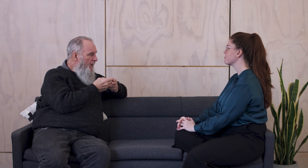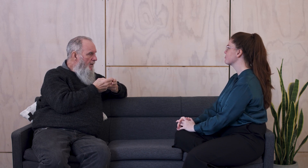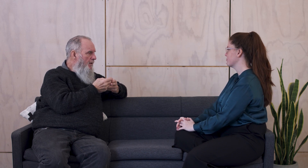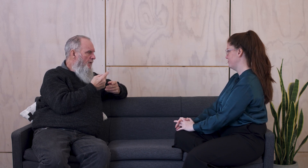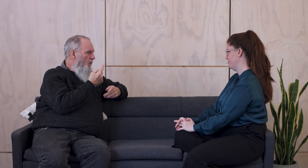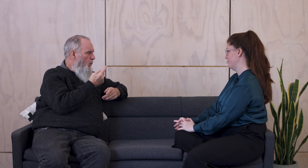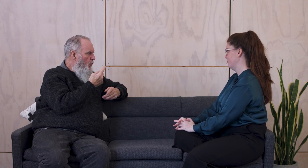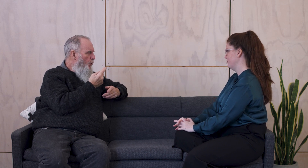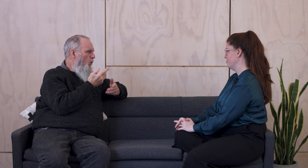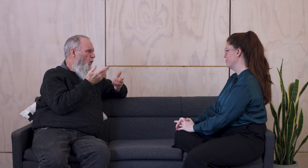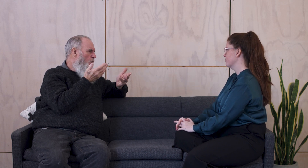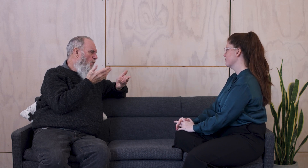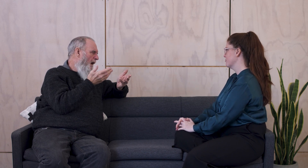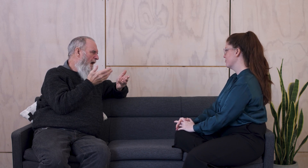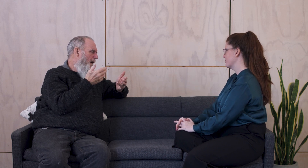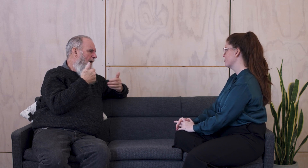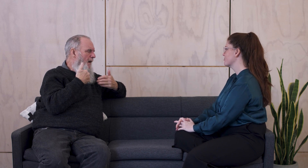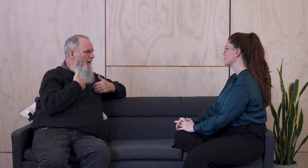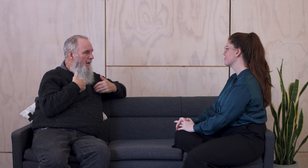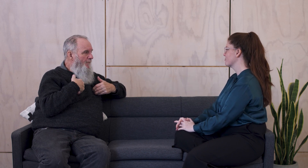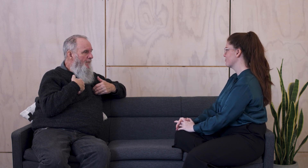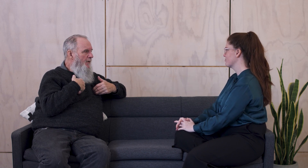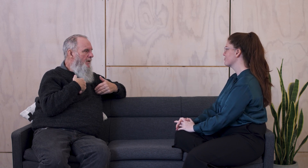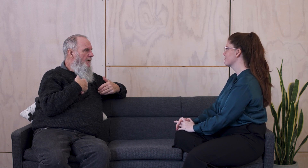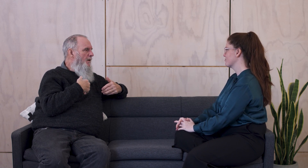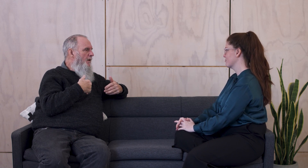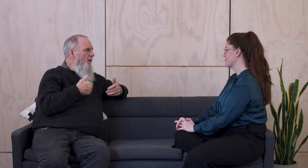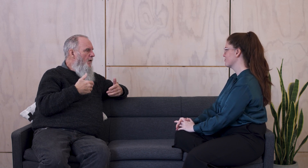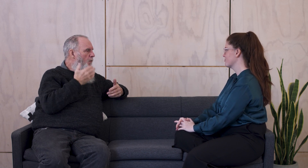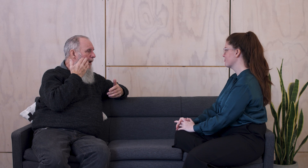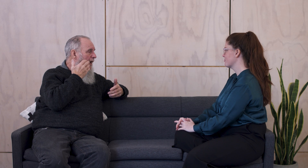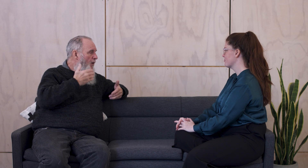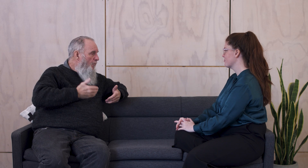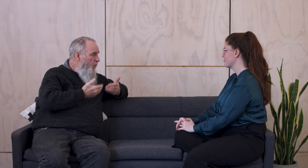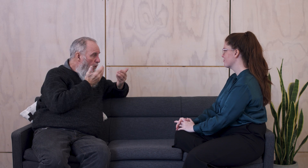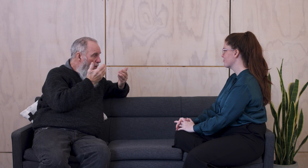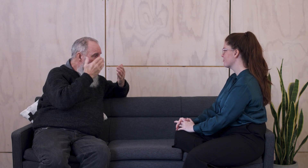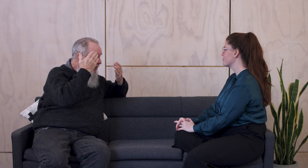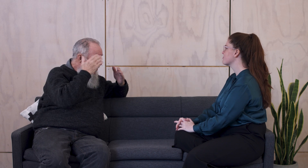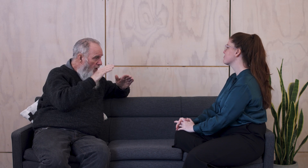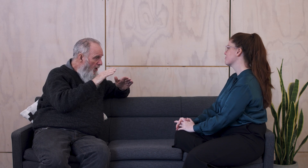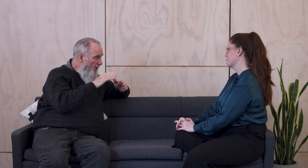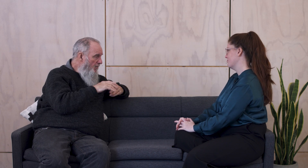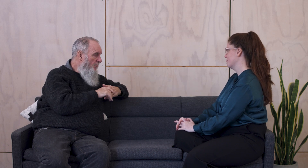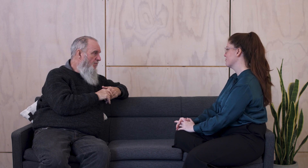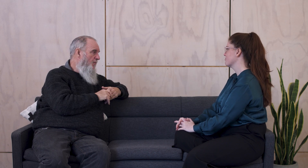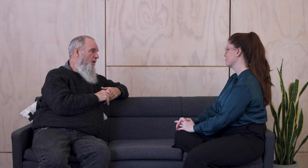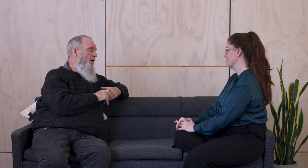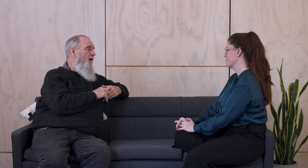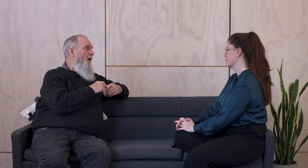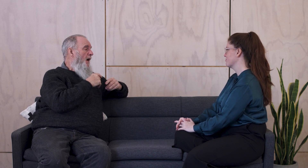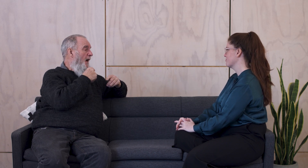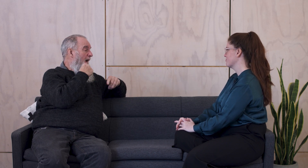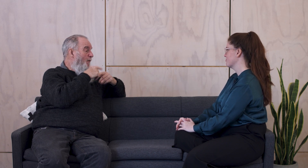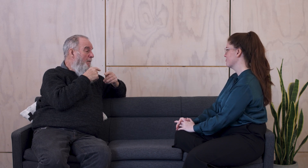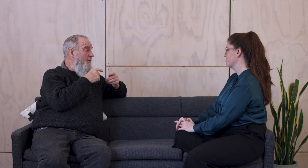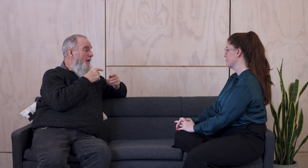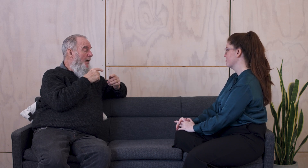information about your family, who they are, where they lived, their date of birth and death. It is